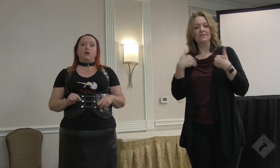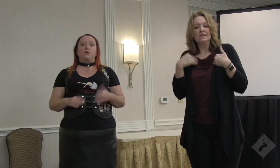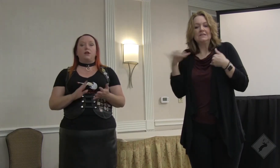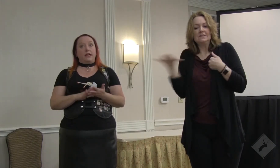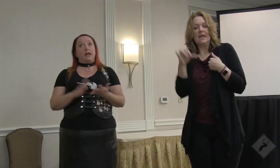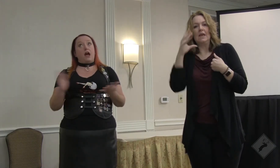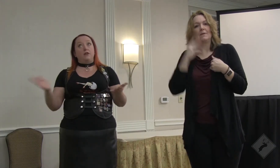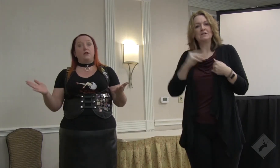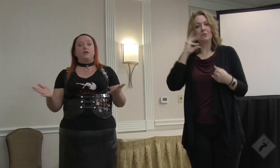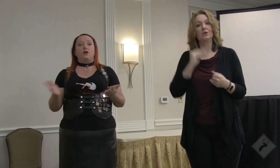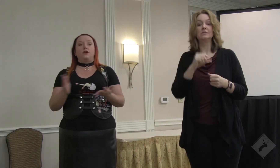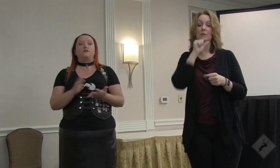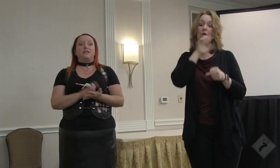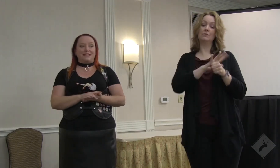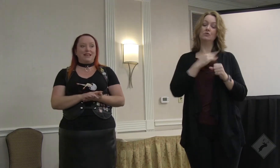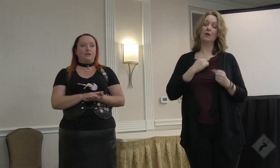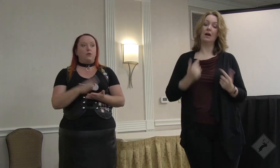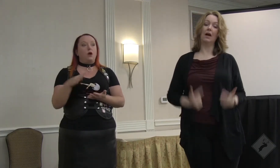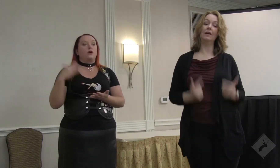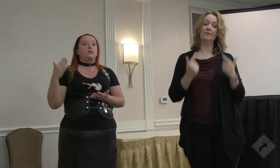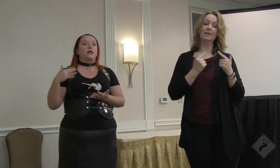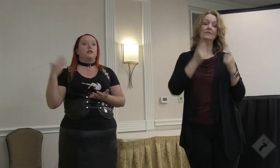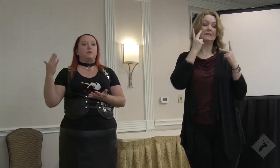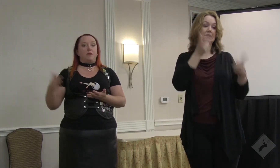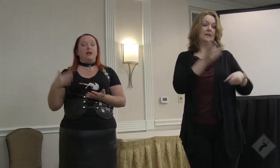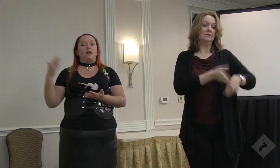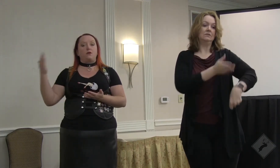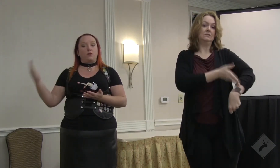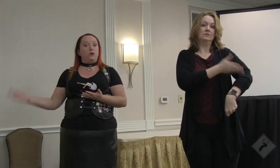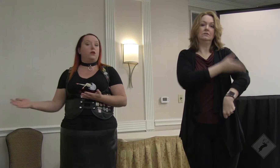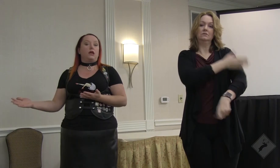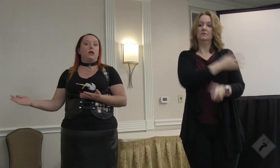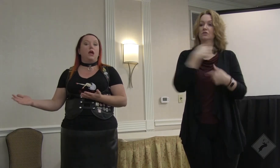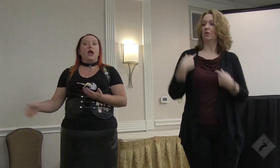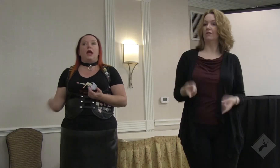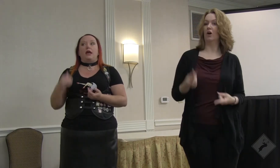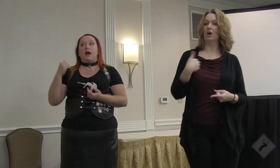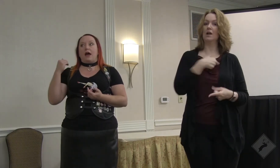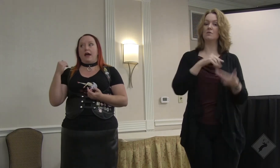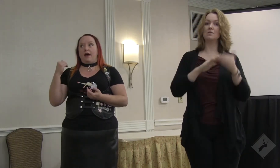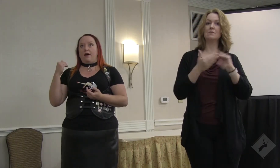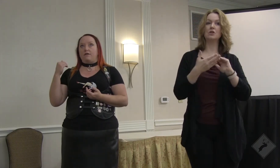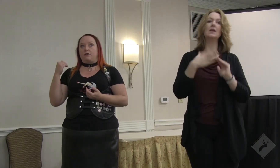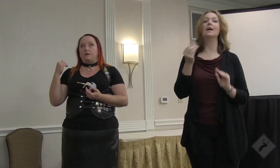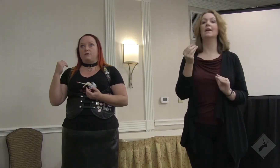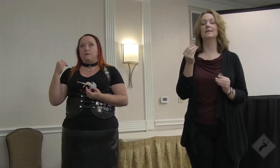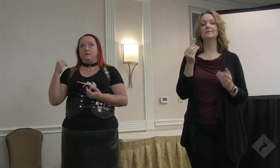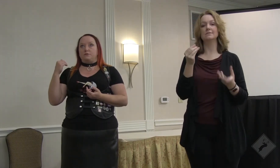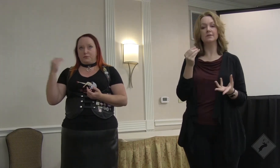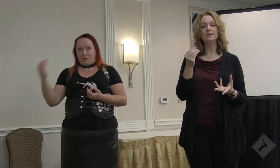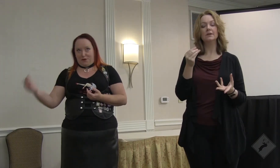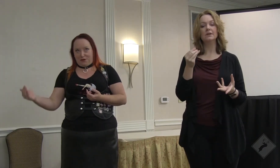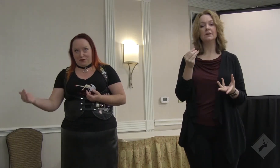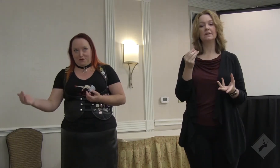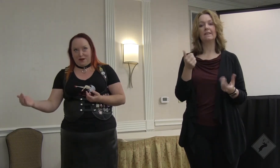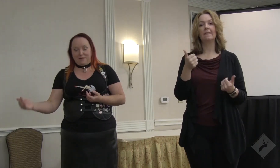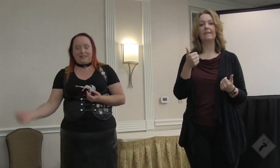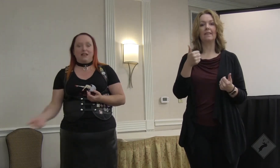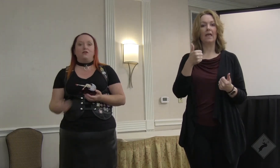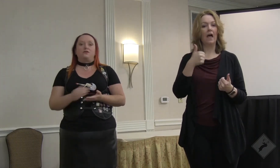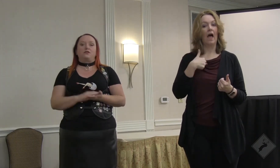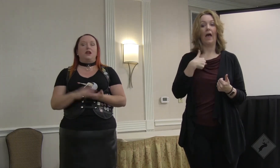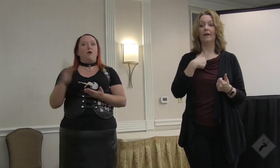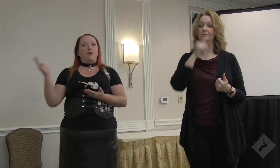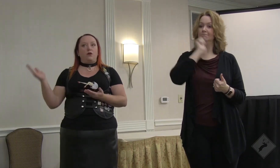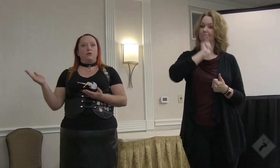this also. Again, I have lived long enough to see the progress that has been made in our community. And I have fought the good fight